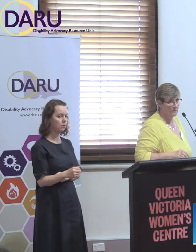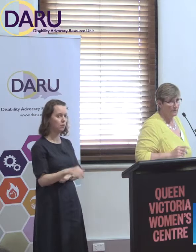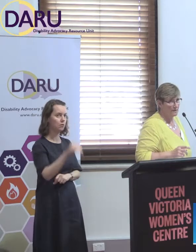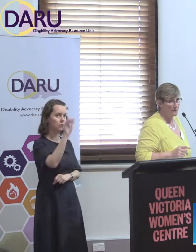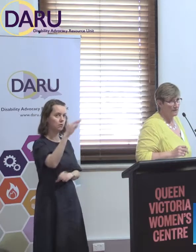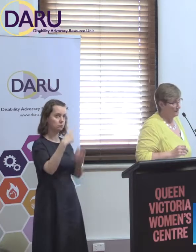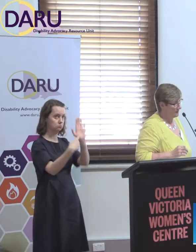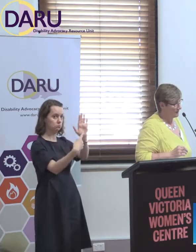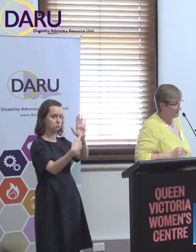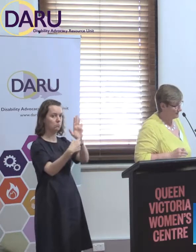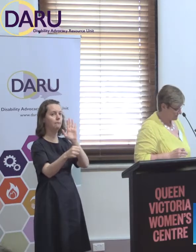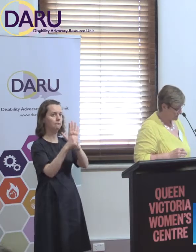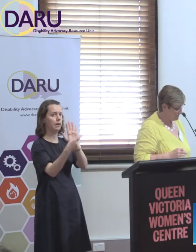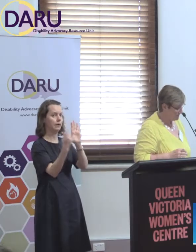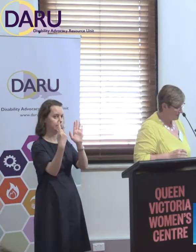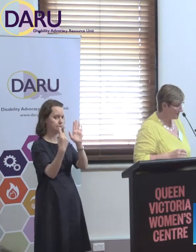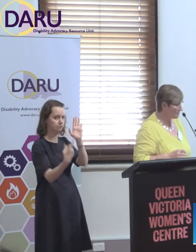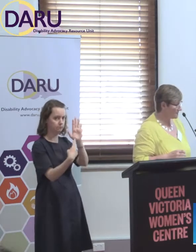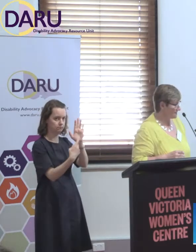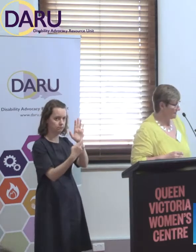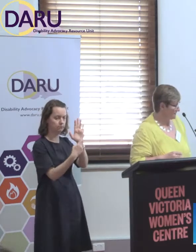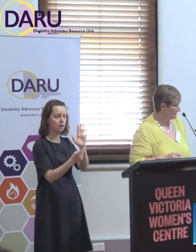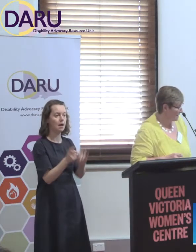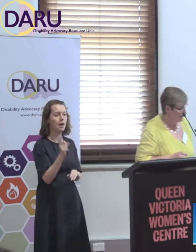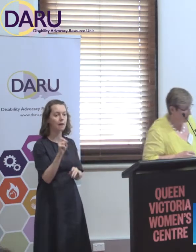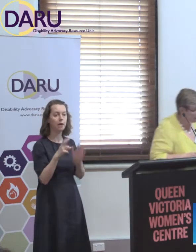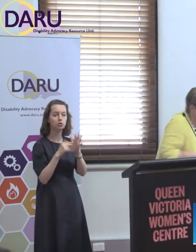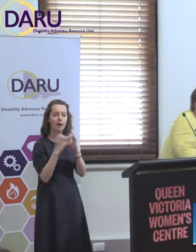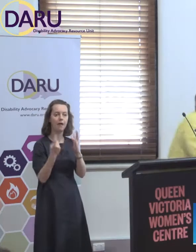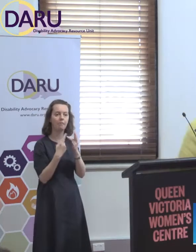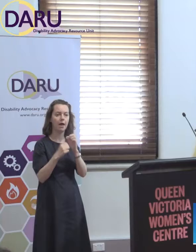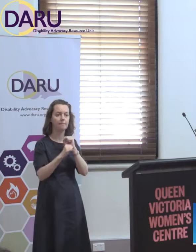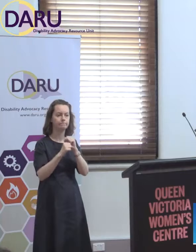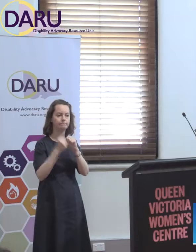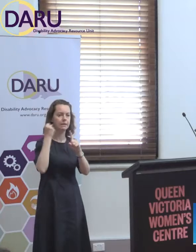South Wales government, why they should keep funding them. But, they've also started some campaigns.